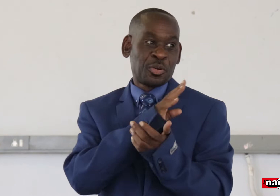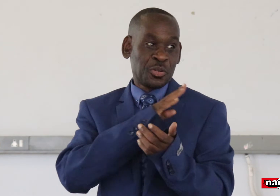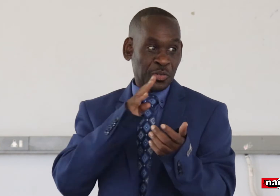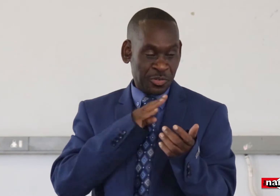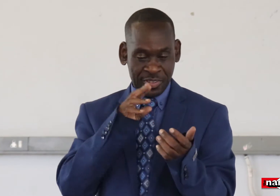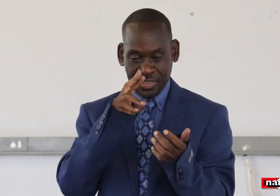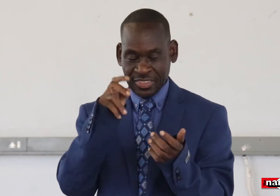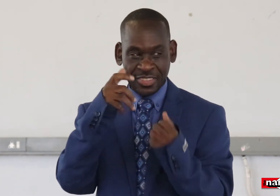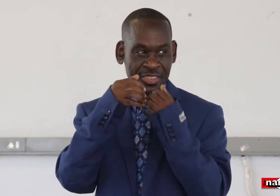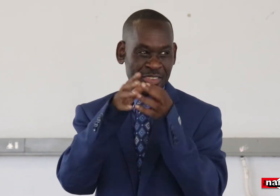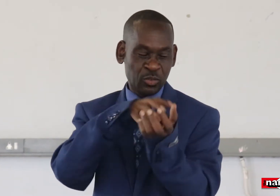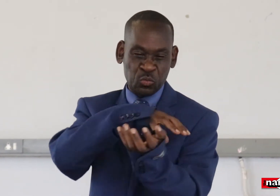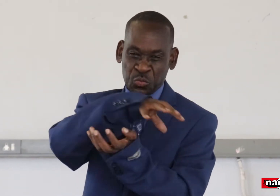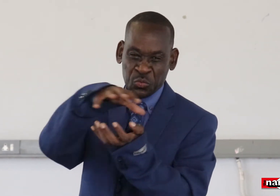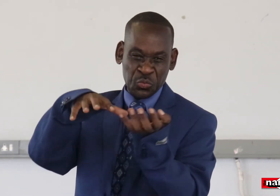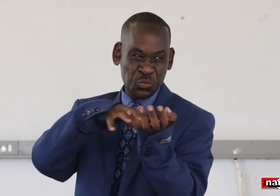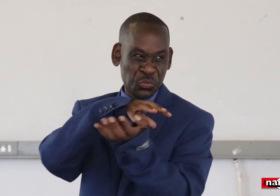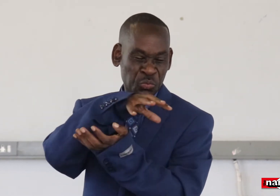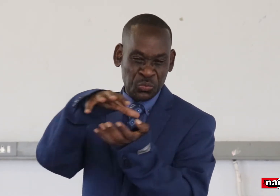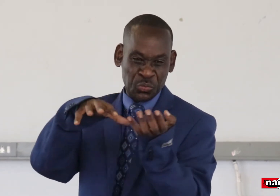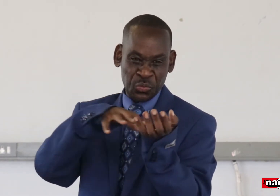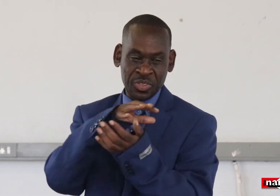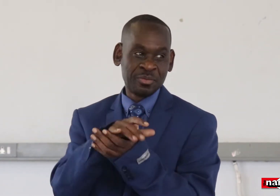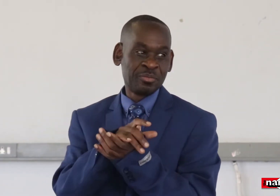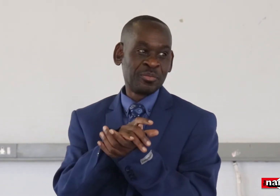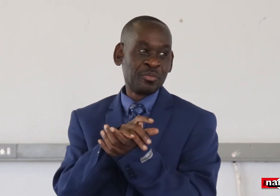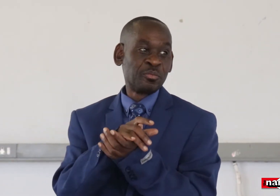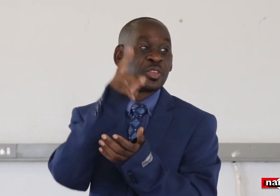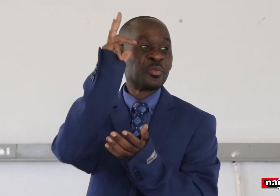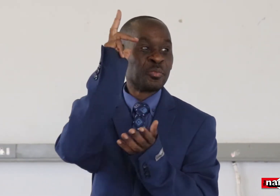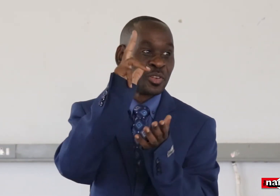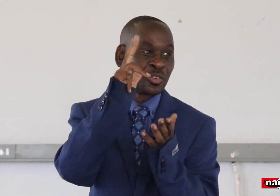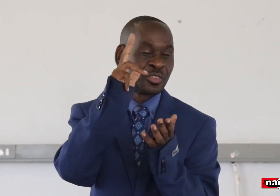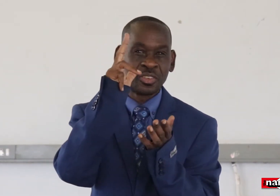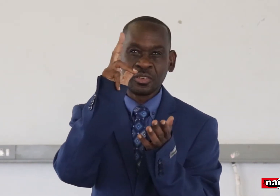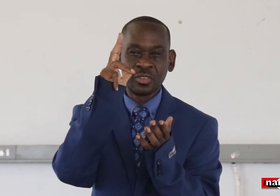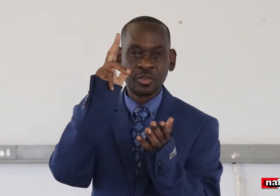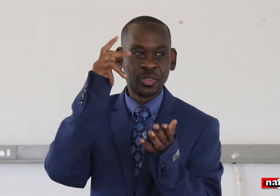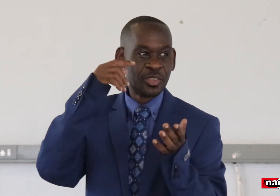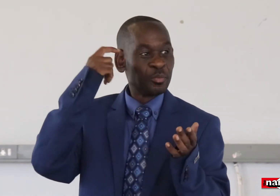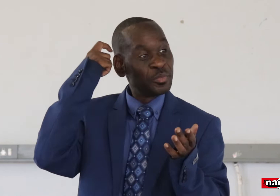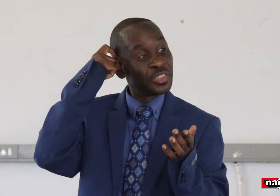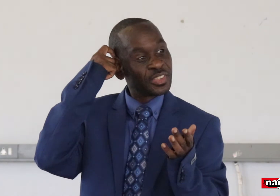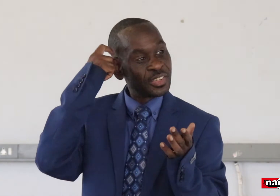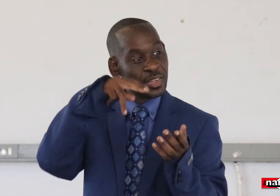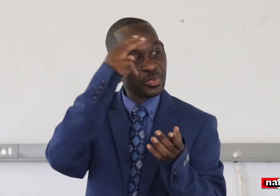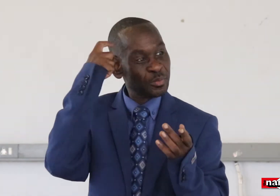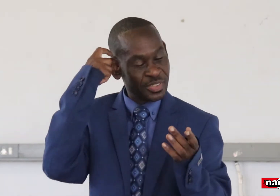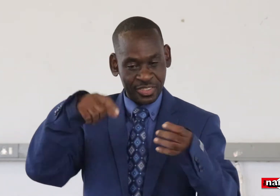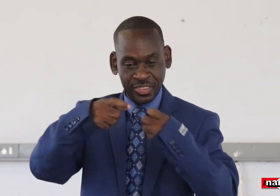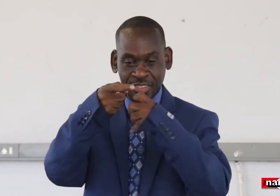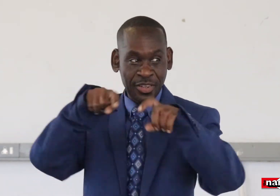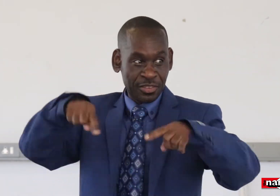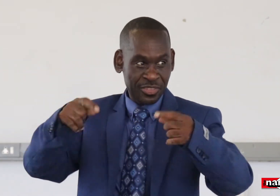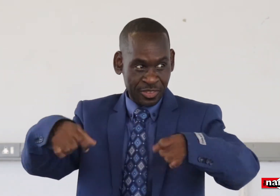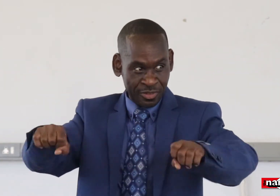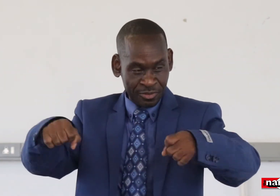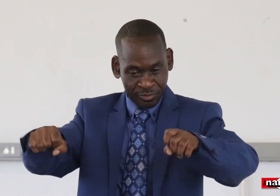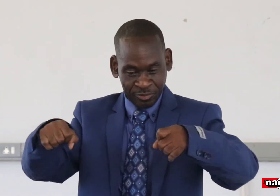the board started fighting each other. So the deputy